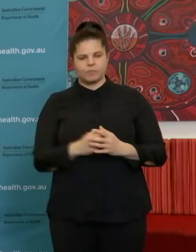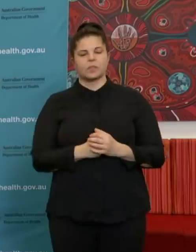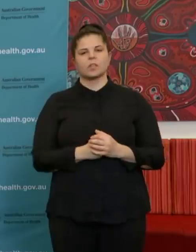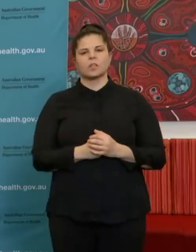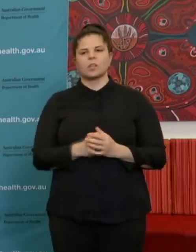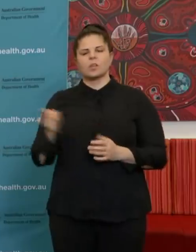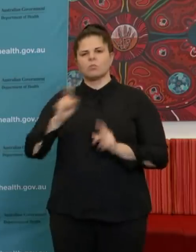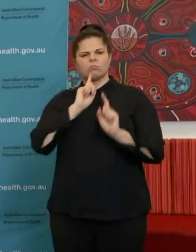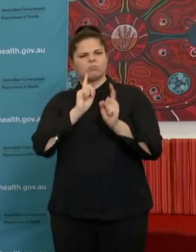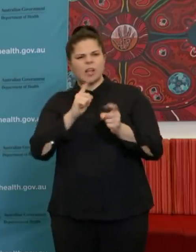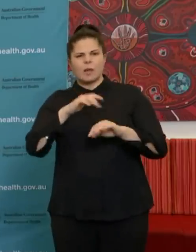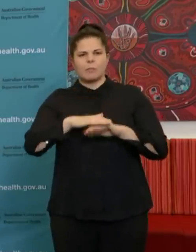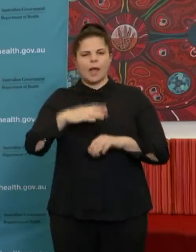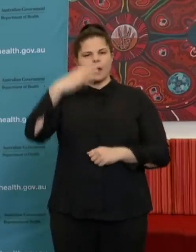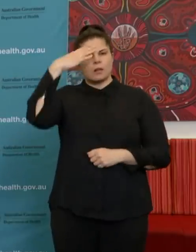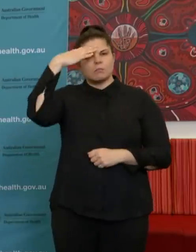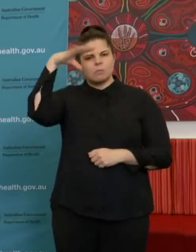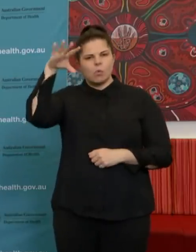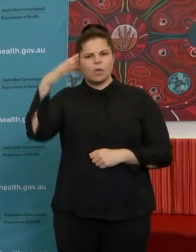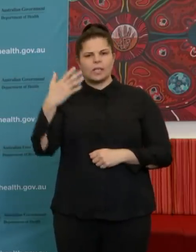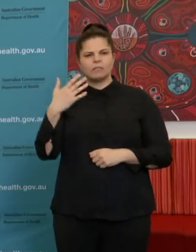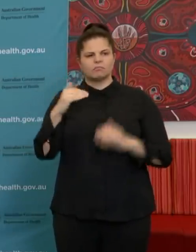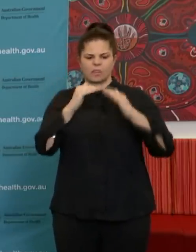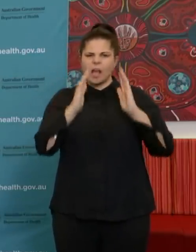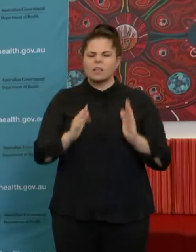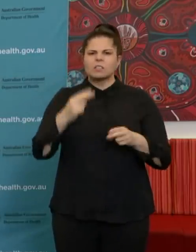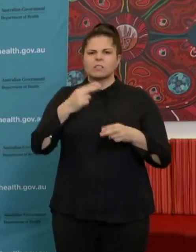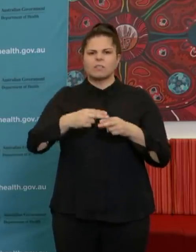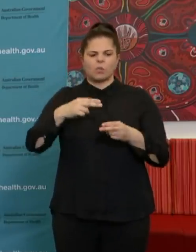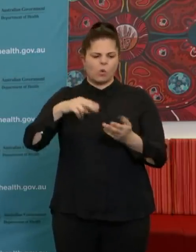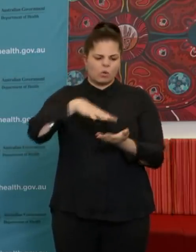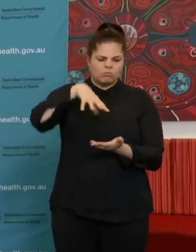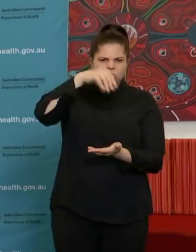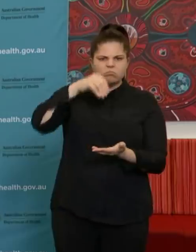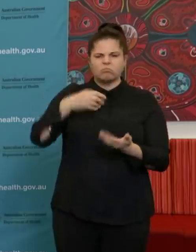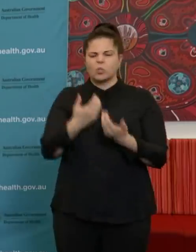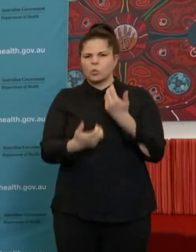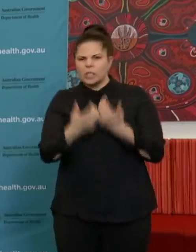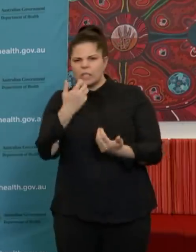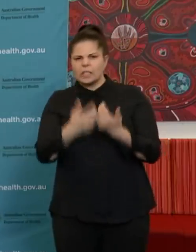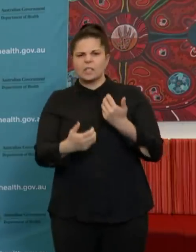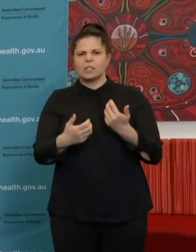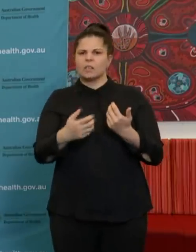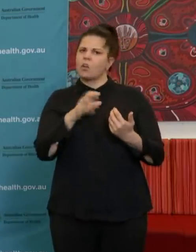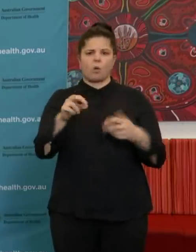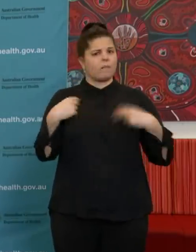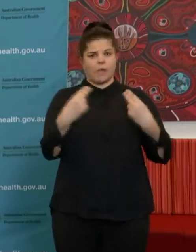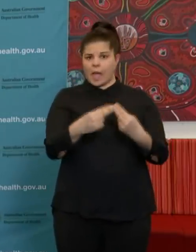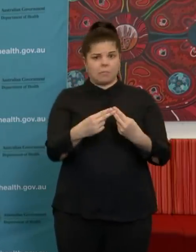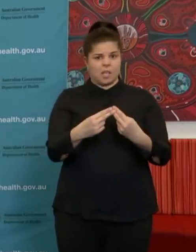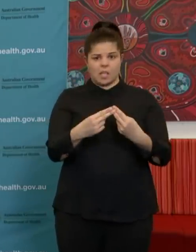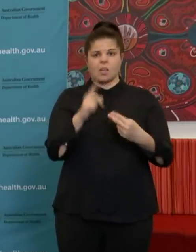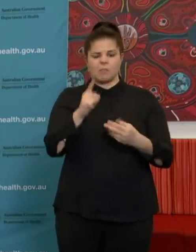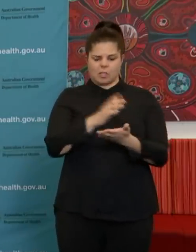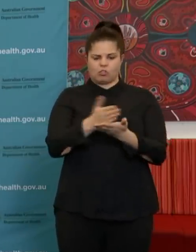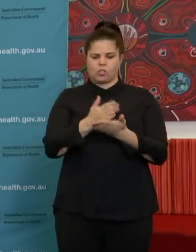as residential colleges or boarding houses where it's not a family gathering per se, that people are co